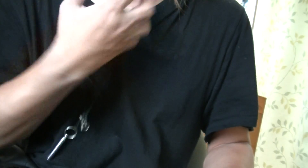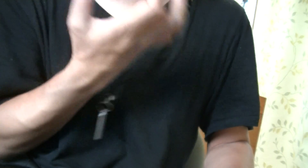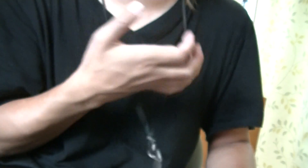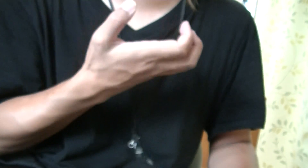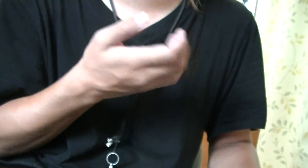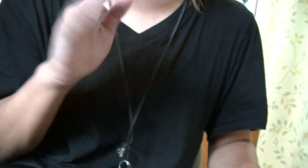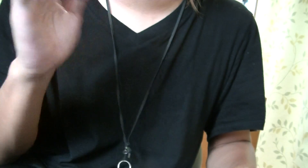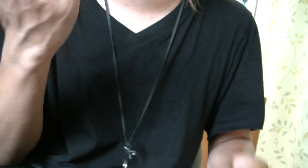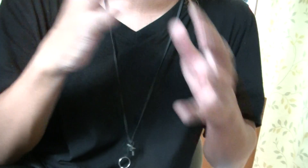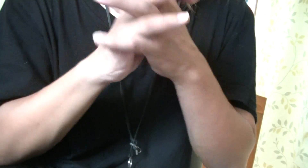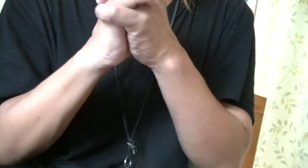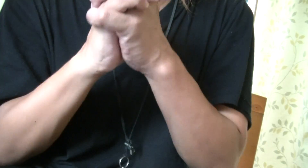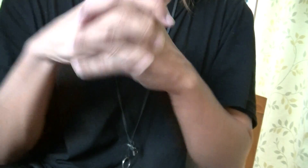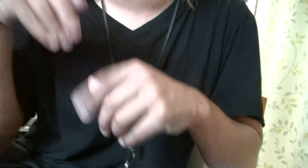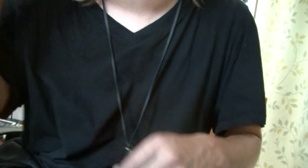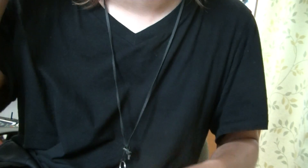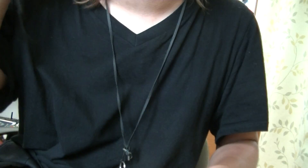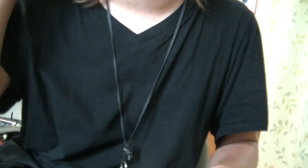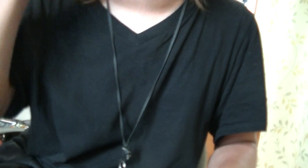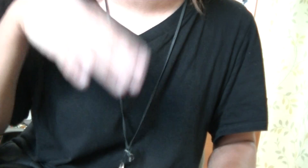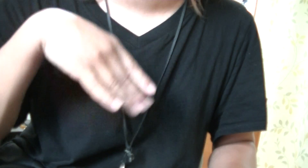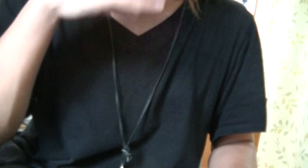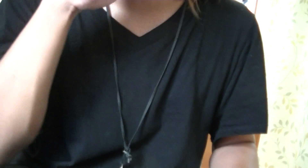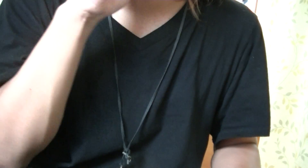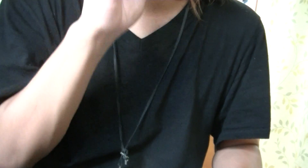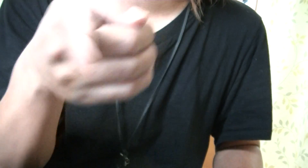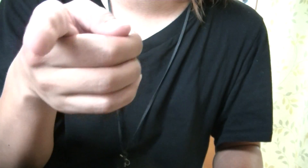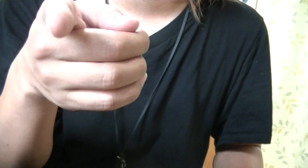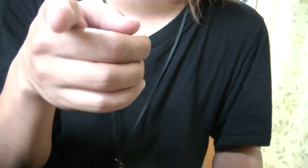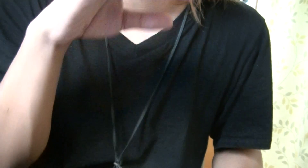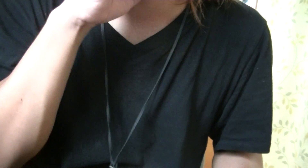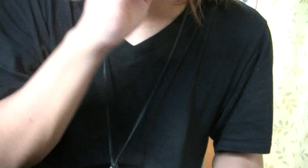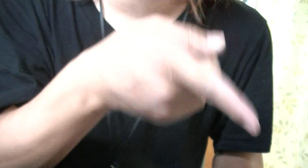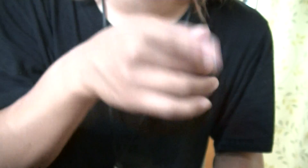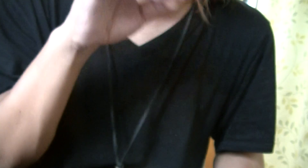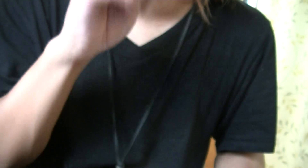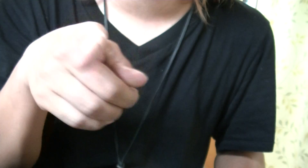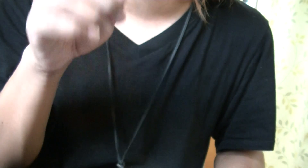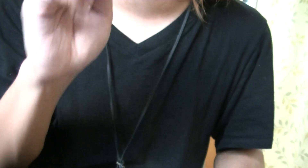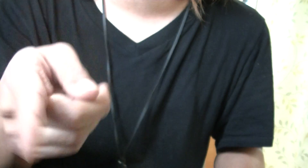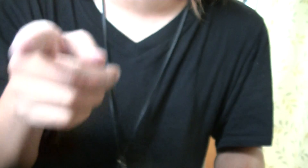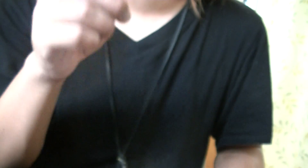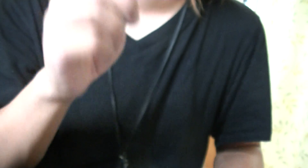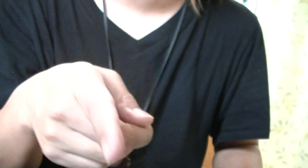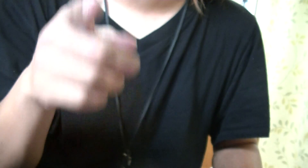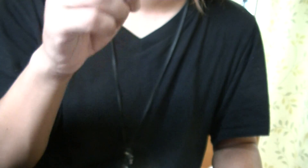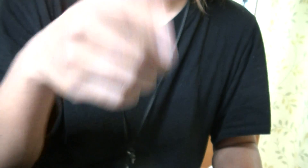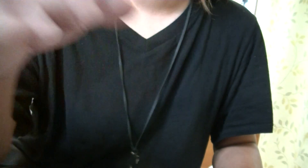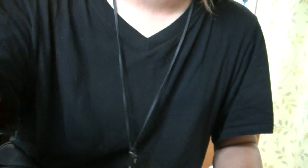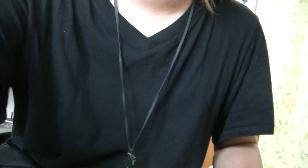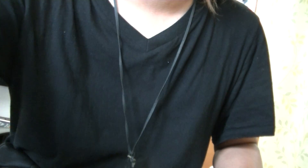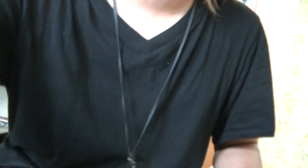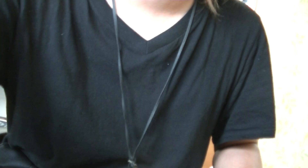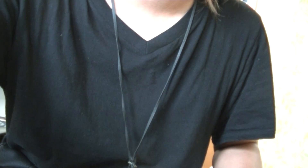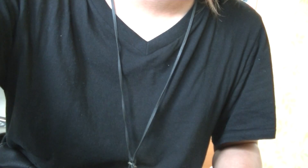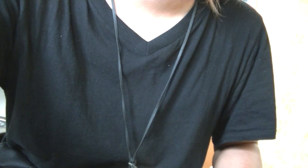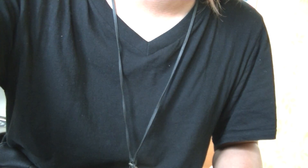I still wish you were better than some fuck Fuck, ain't